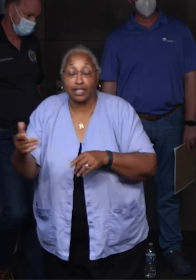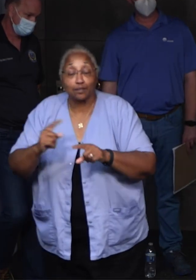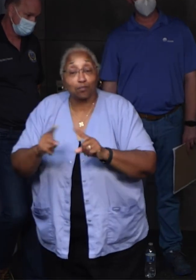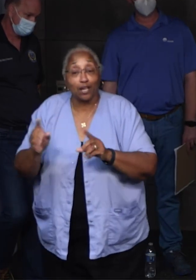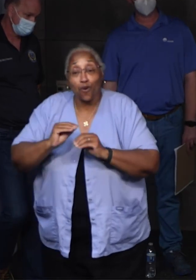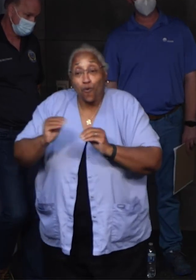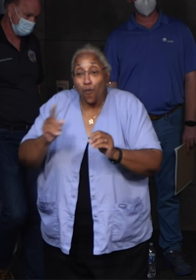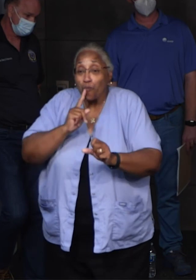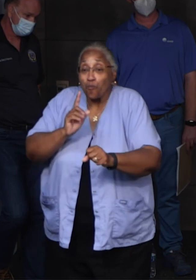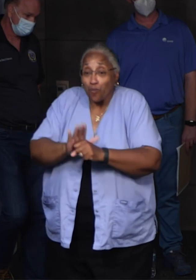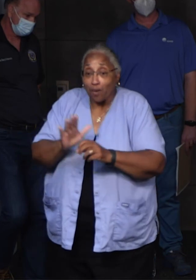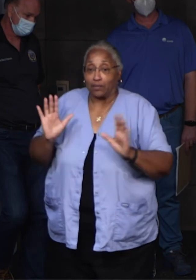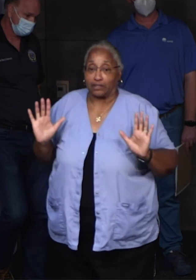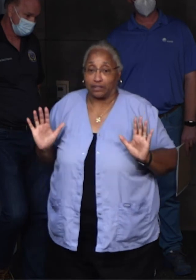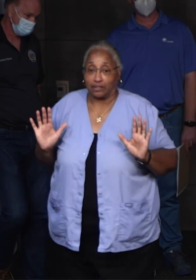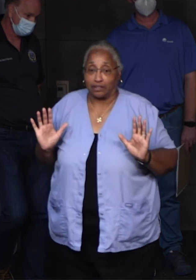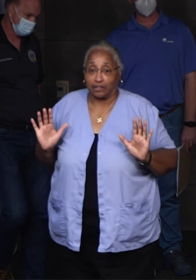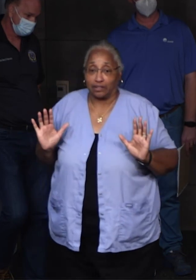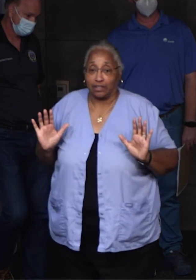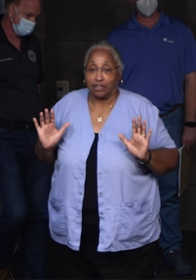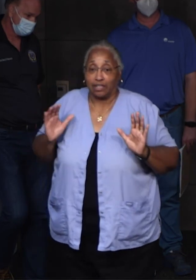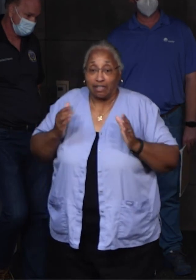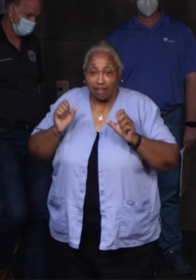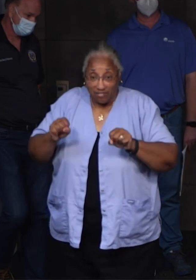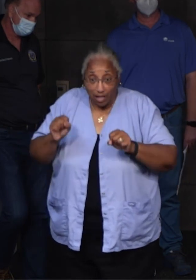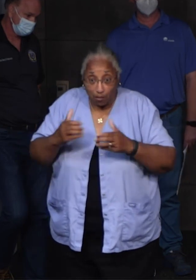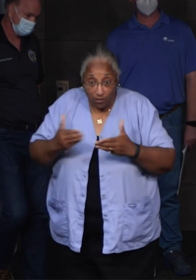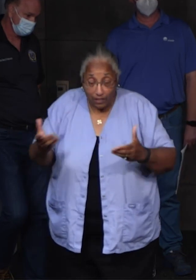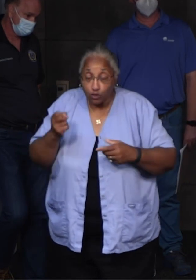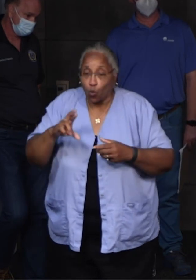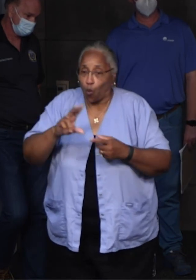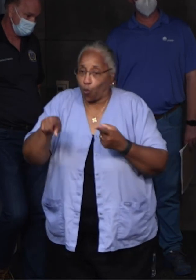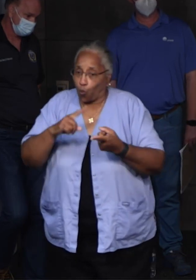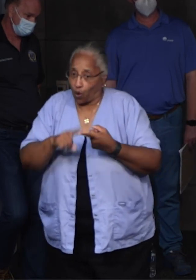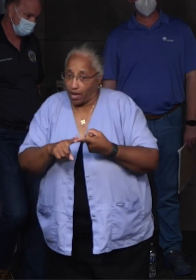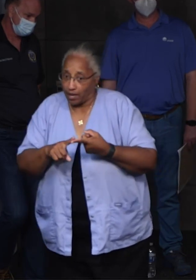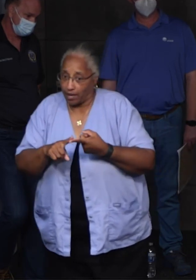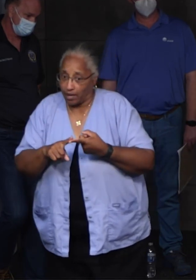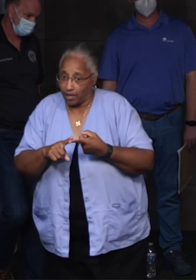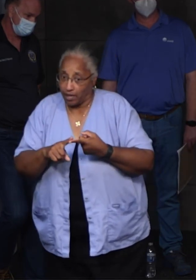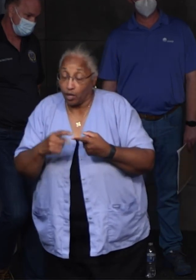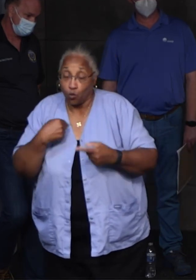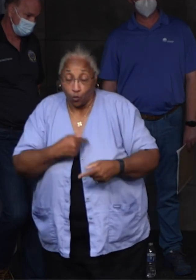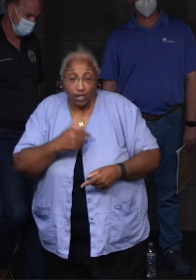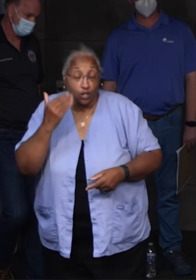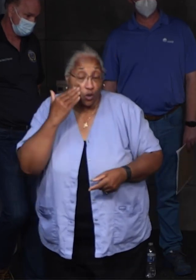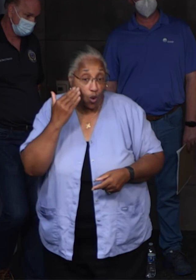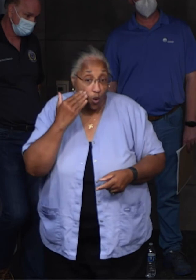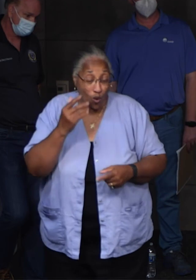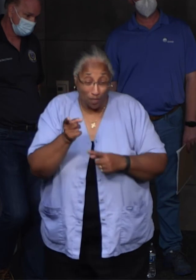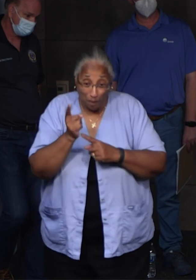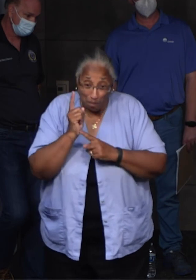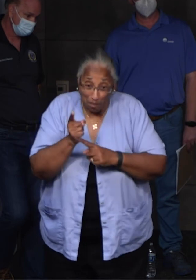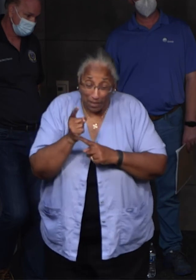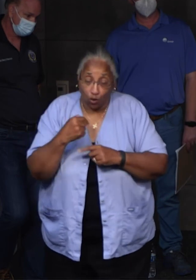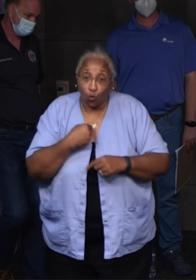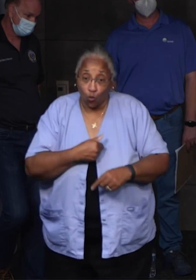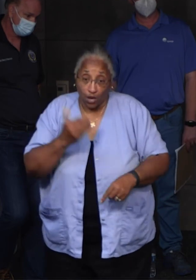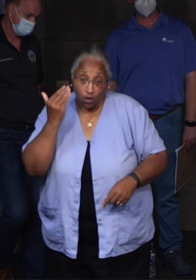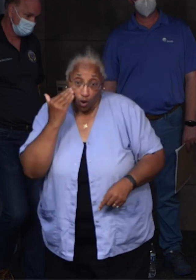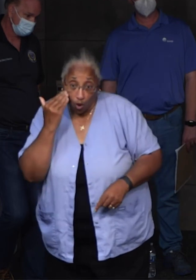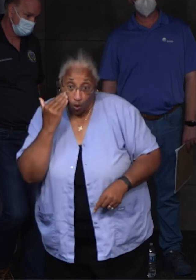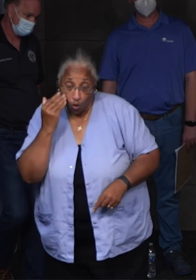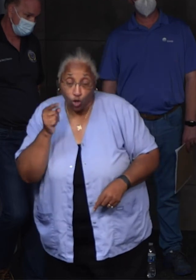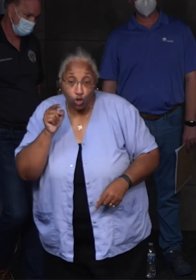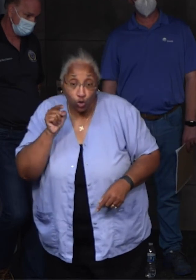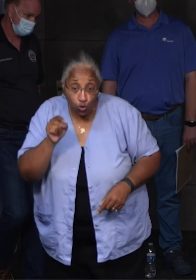guarantee, we cannot guarantee what will be available or when it will. What we do know is the moment we have resources, you